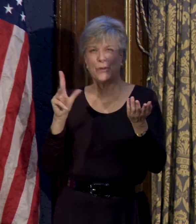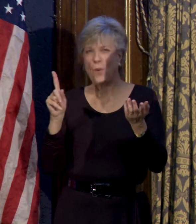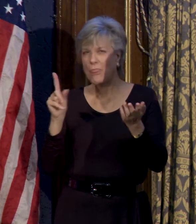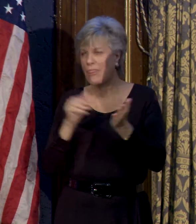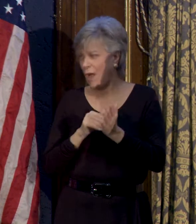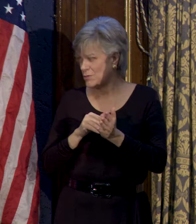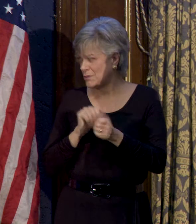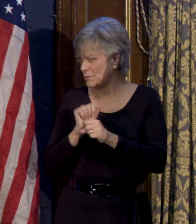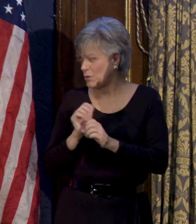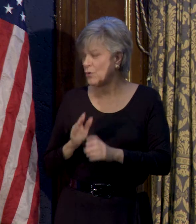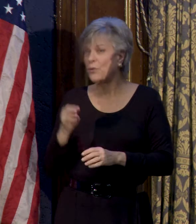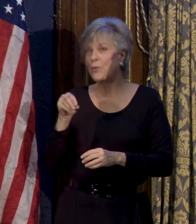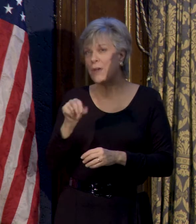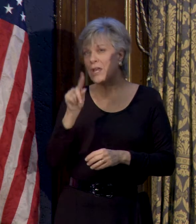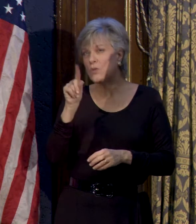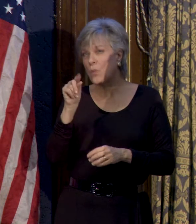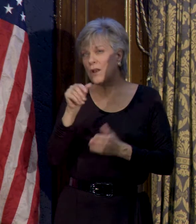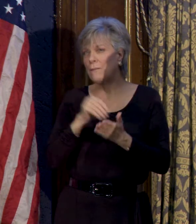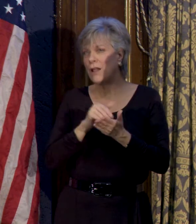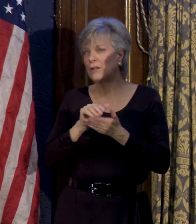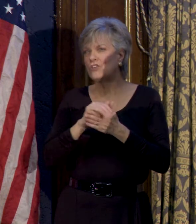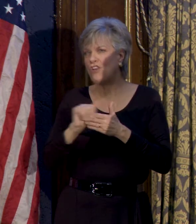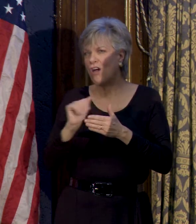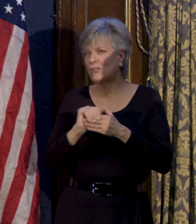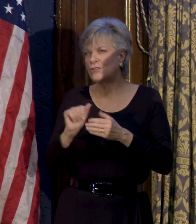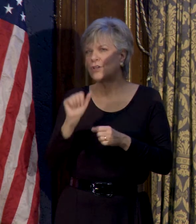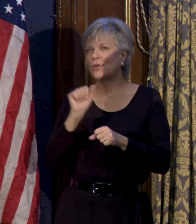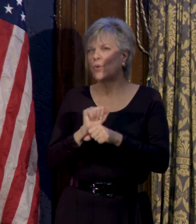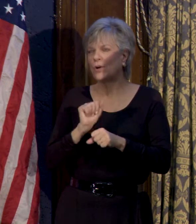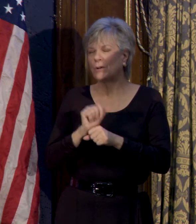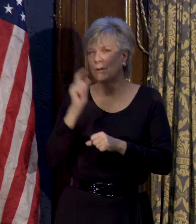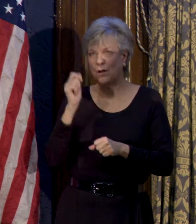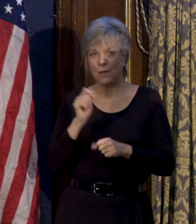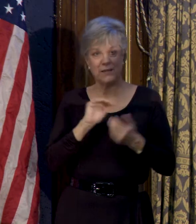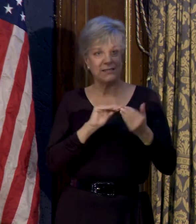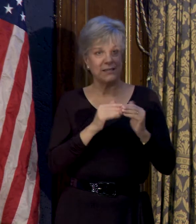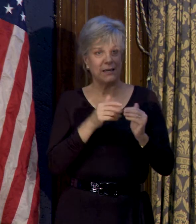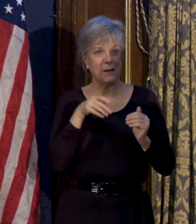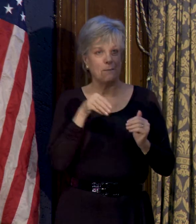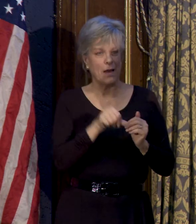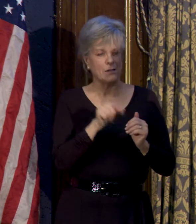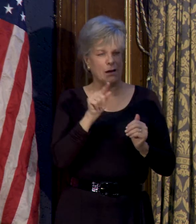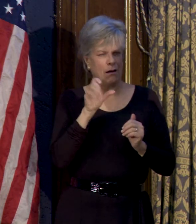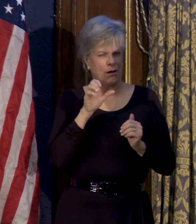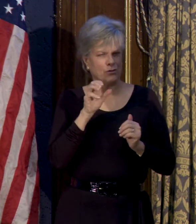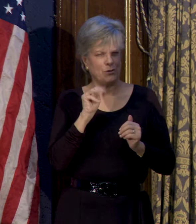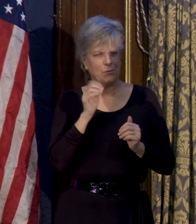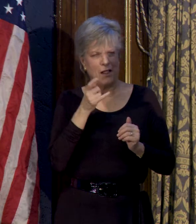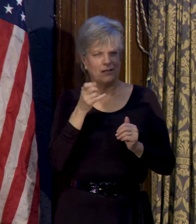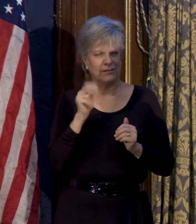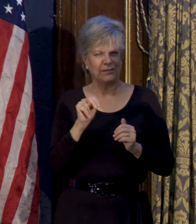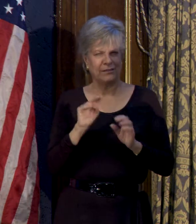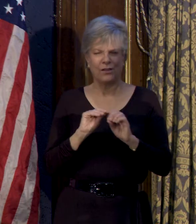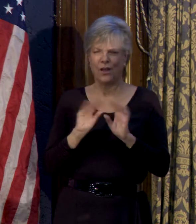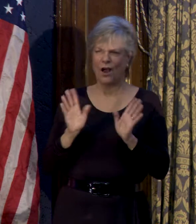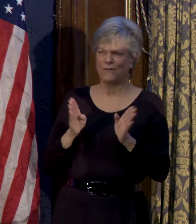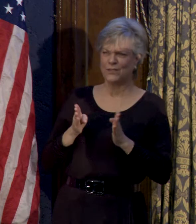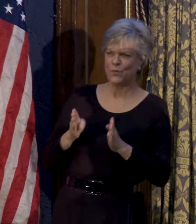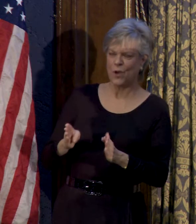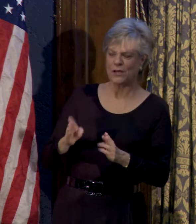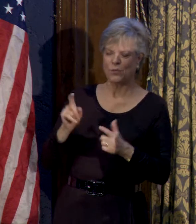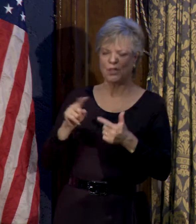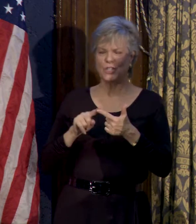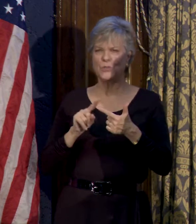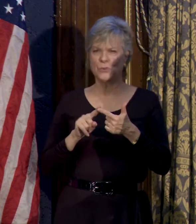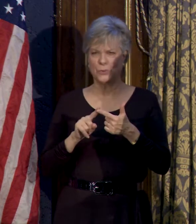We pay $20 million a year in workman's comp. The city pays $100 million. So there are some obvious ways in which we need